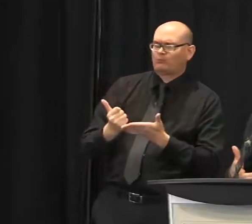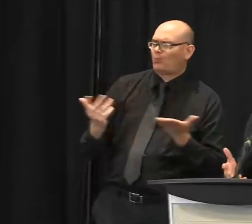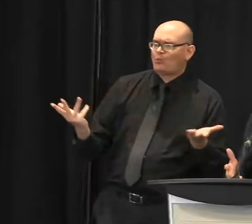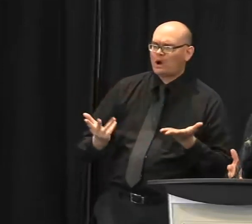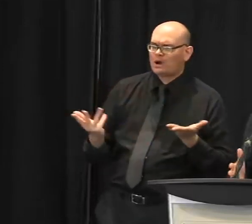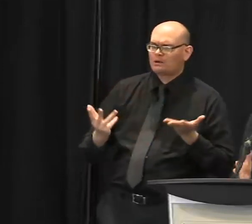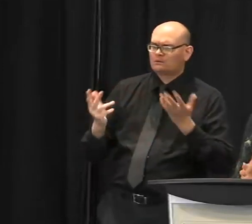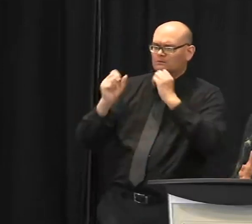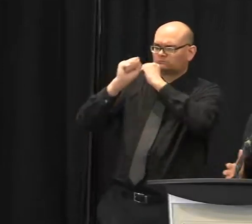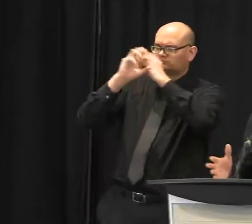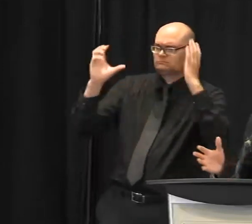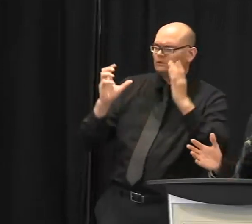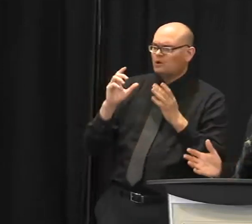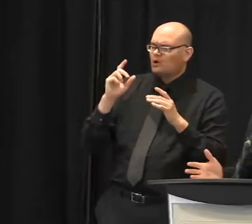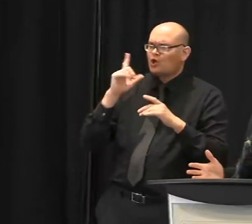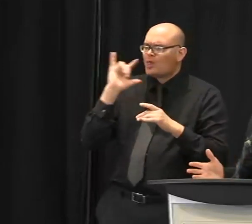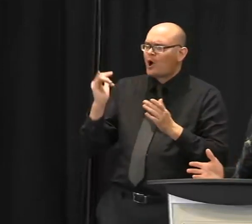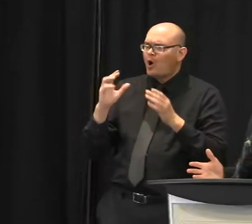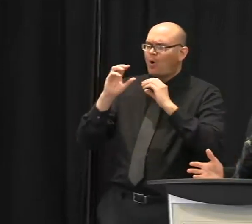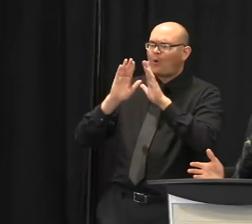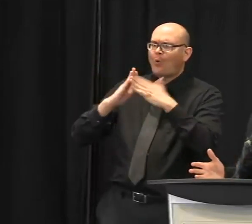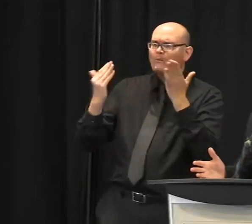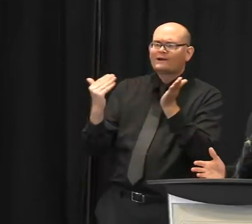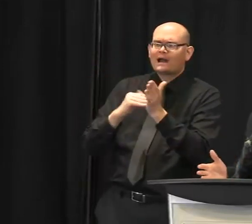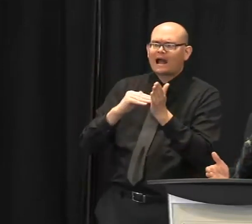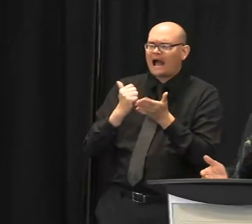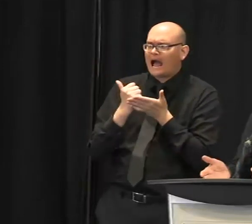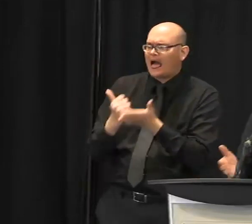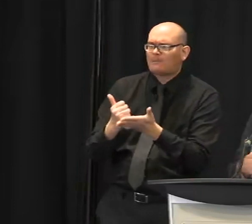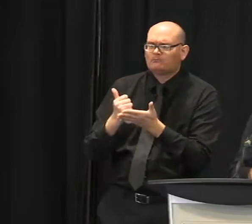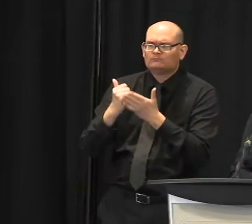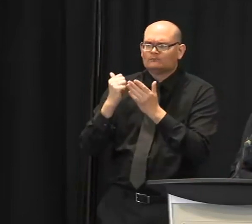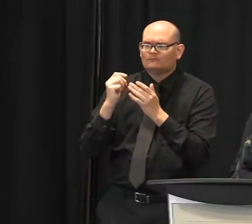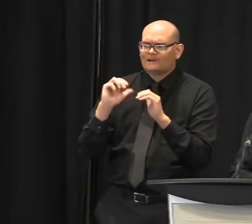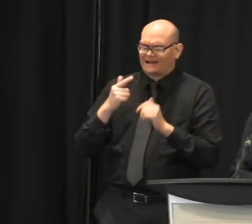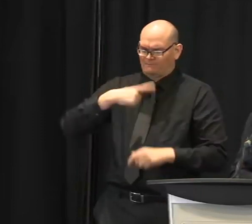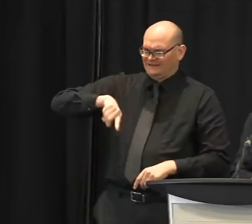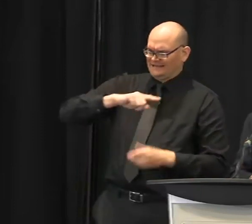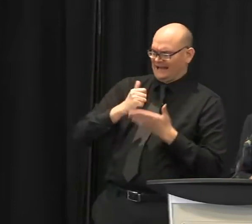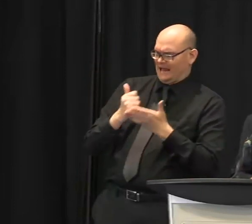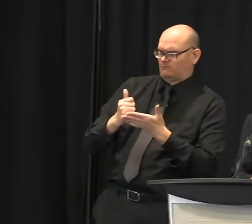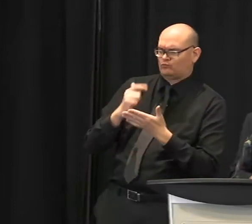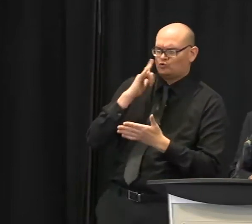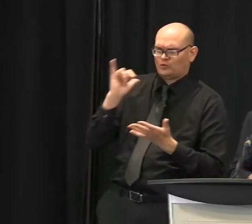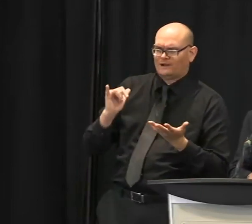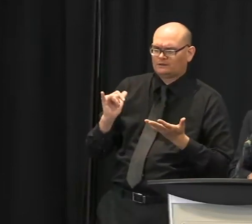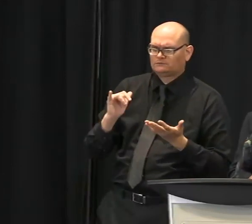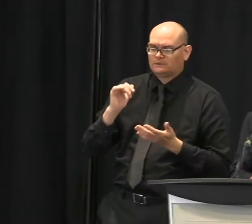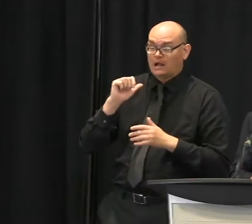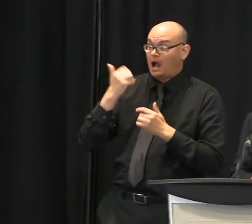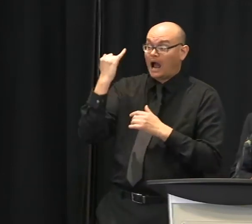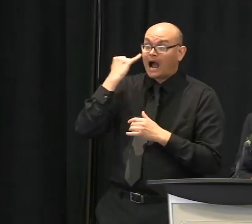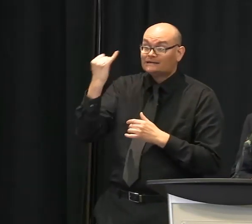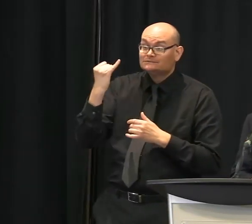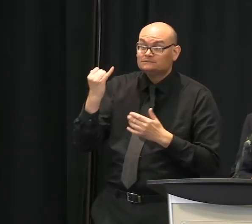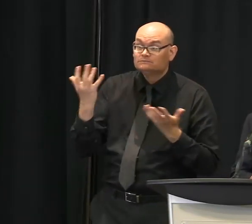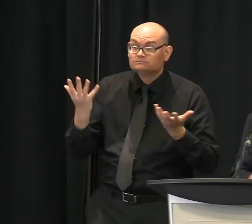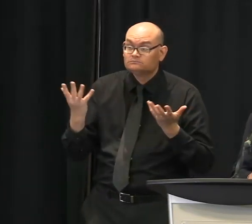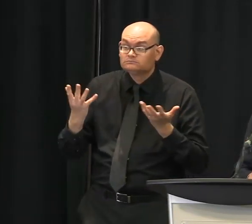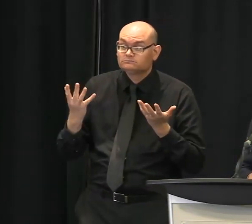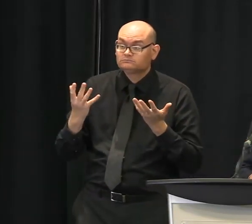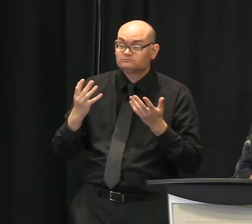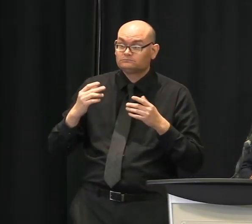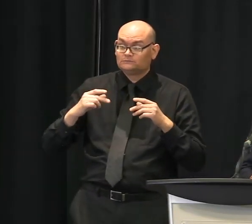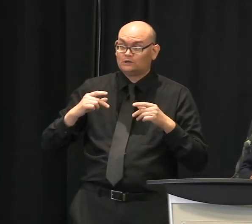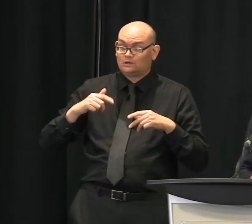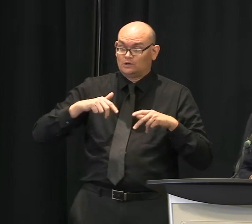sidewalks themselves and whether we can expand the sidewalk section, take away the parking, for example. That's one thing we do a lot of, and so I think that